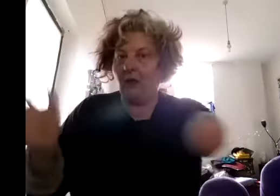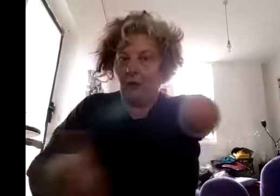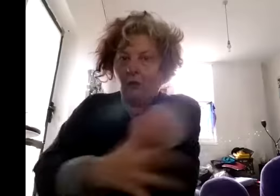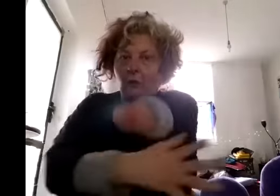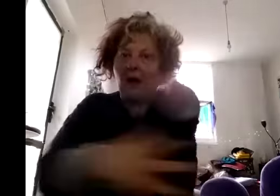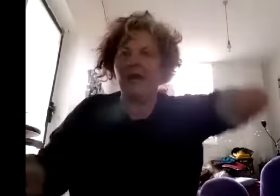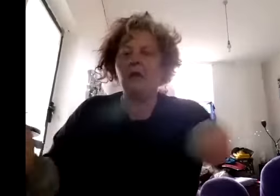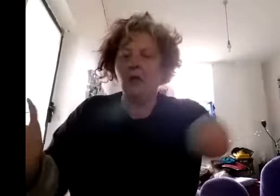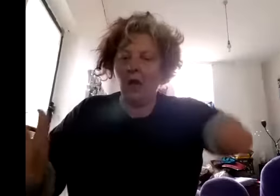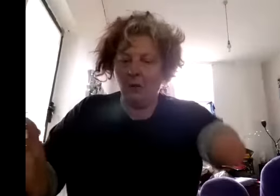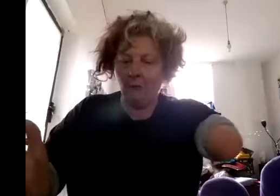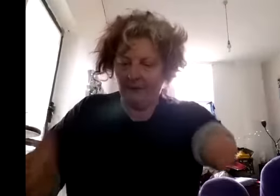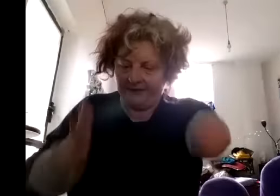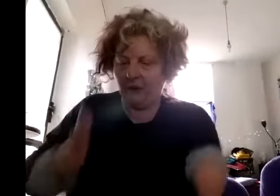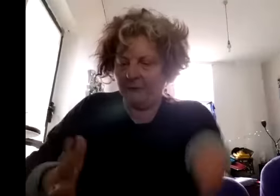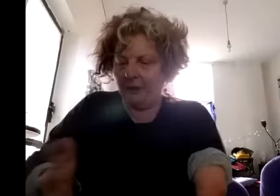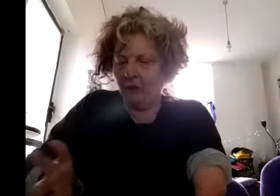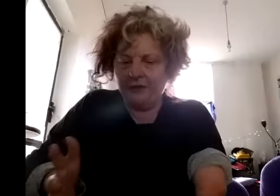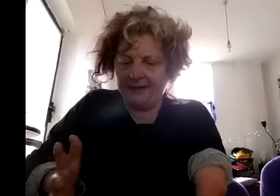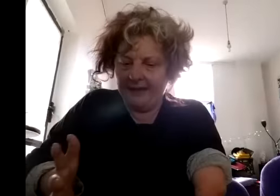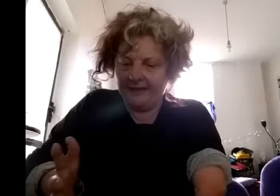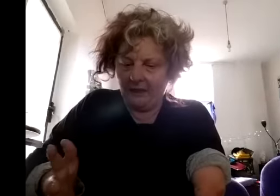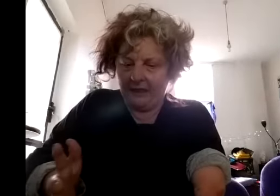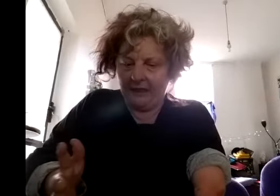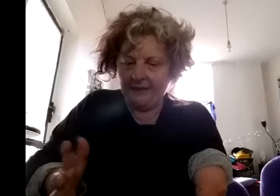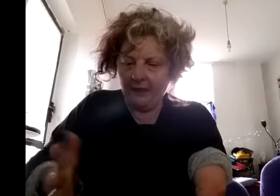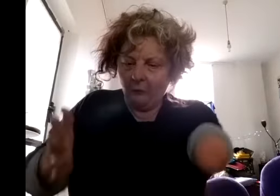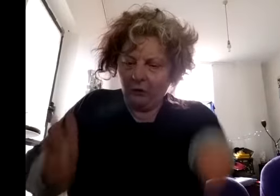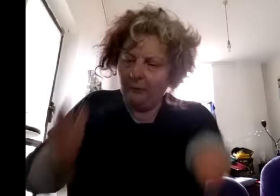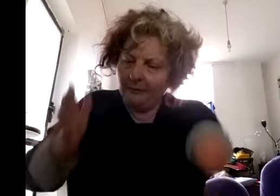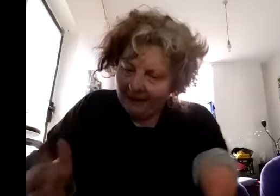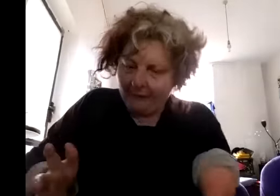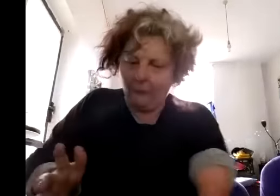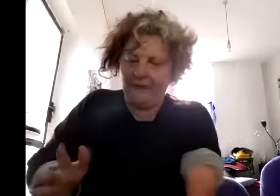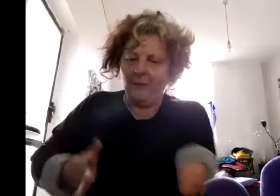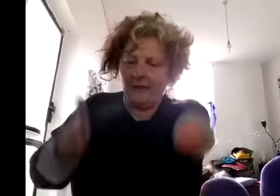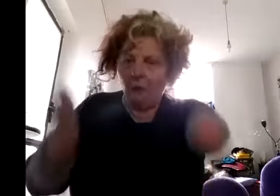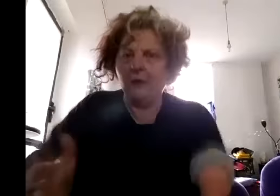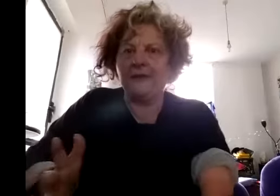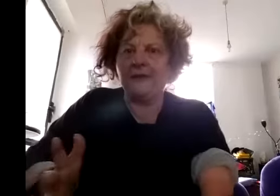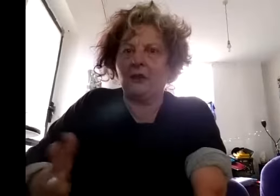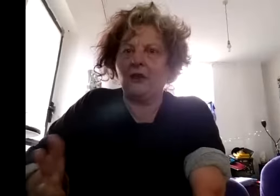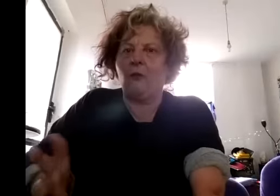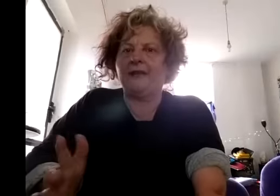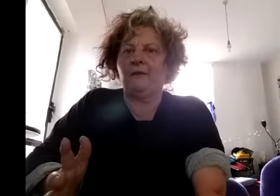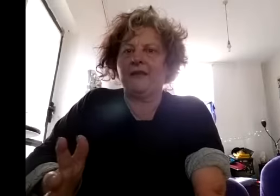along the way um but still kept our roots at hares and hyenas because we started with them and their audience is actually quite sophisticated